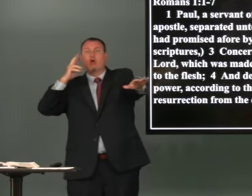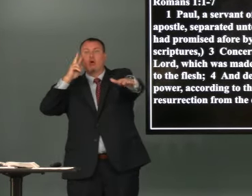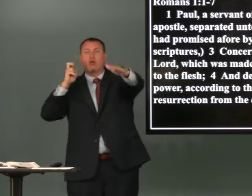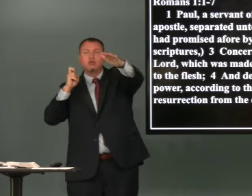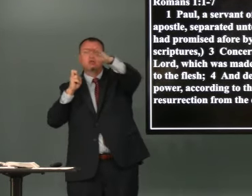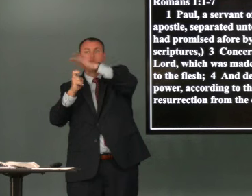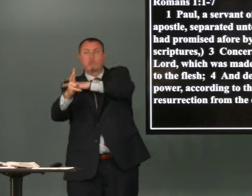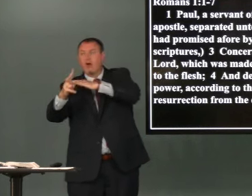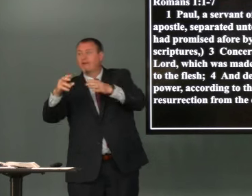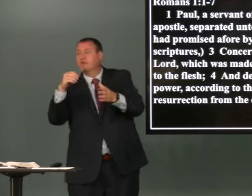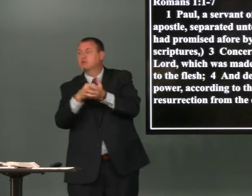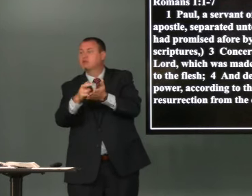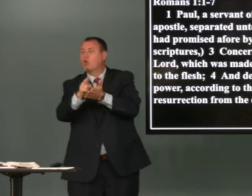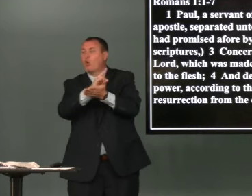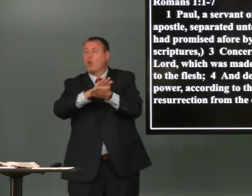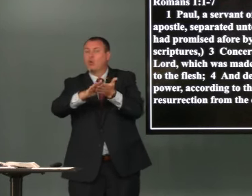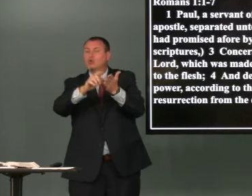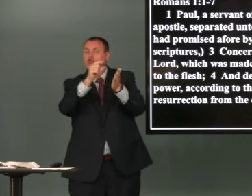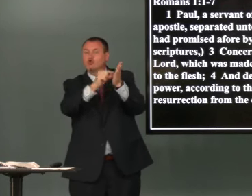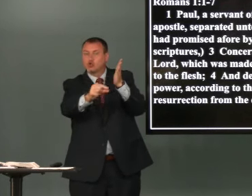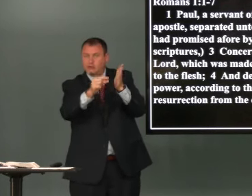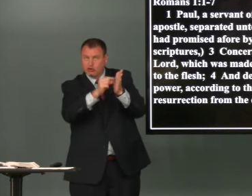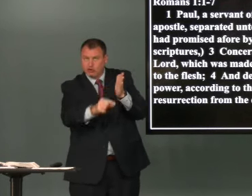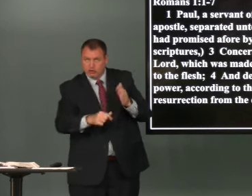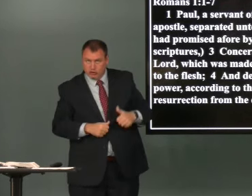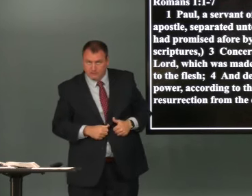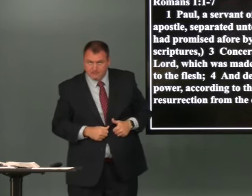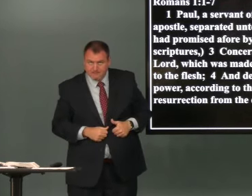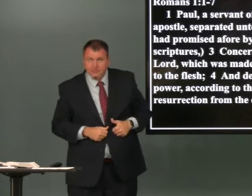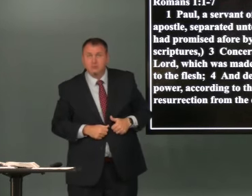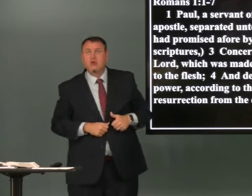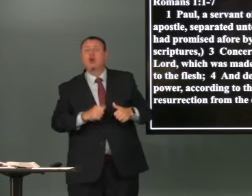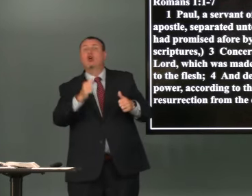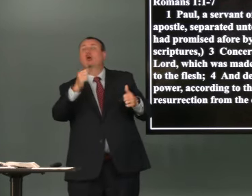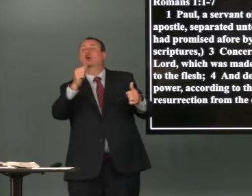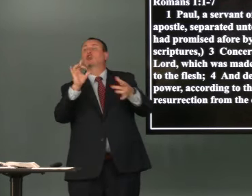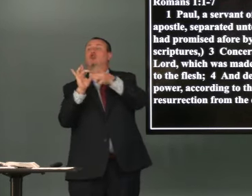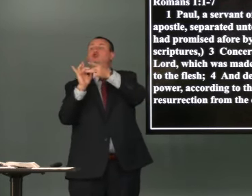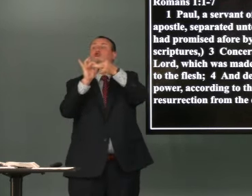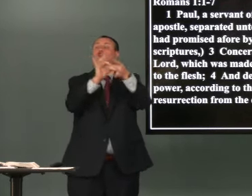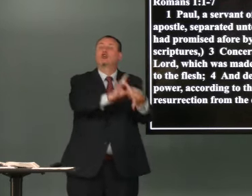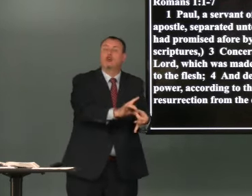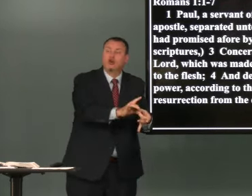which he had promised afore by his prophets in the holy scriptures